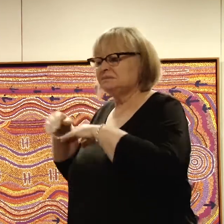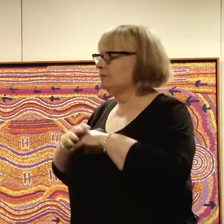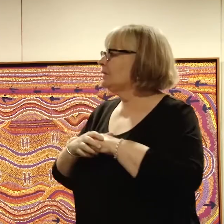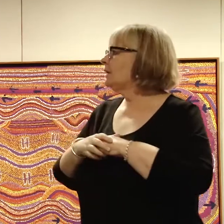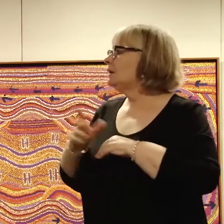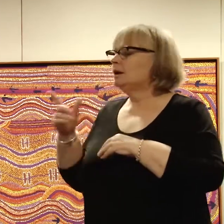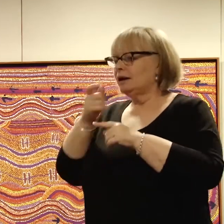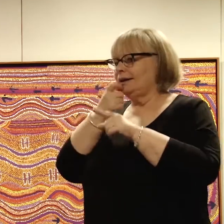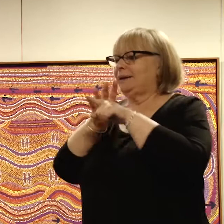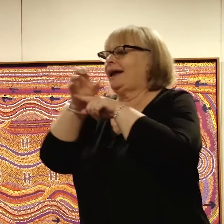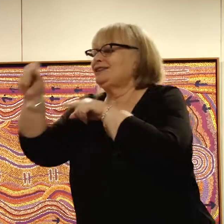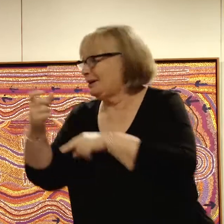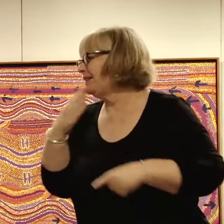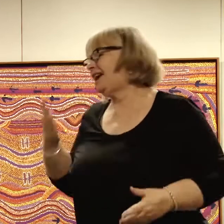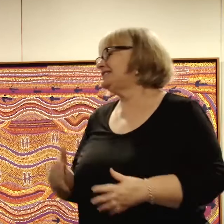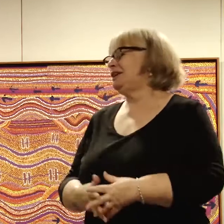Give me a chance to catch up.